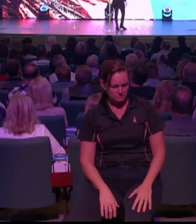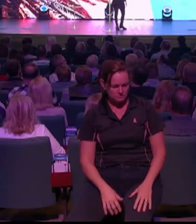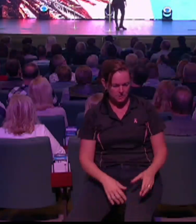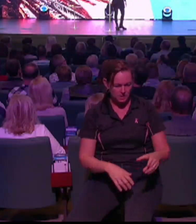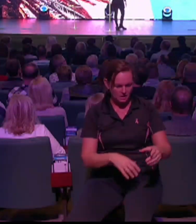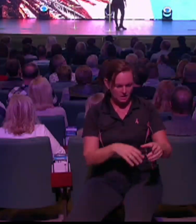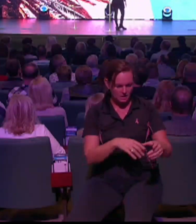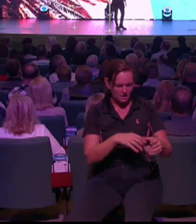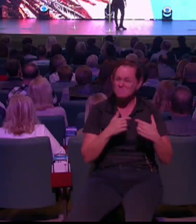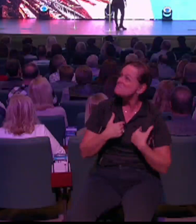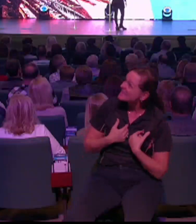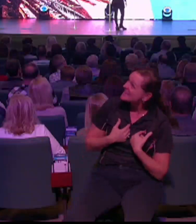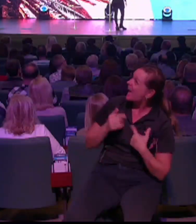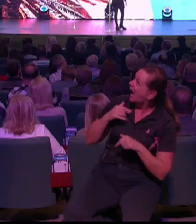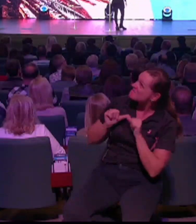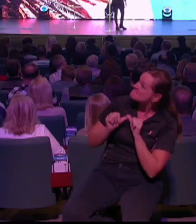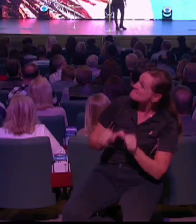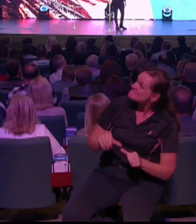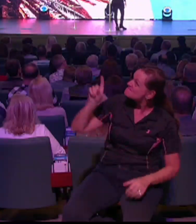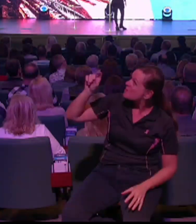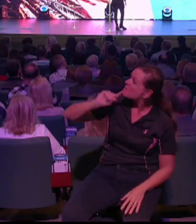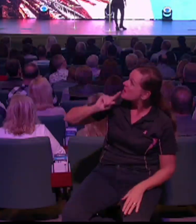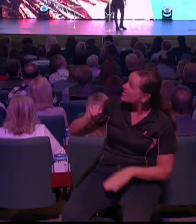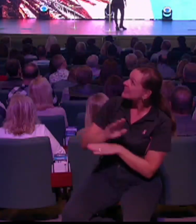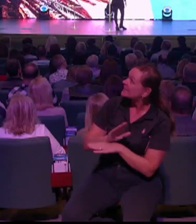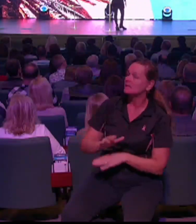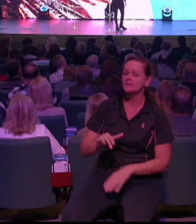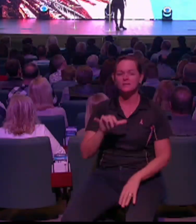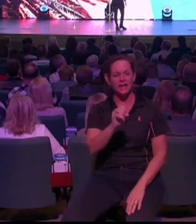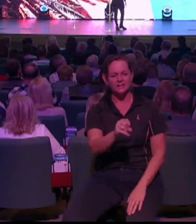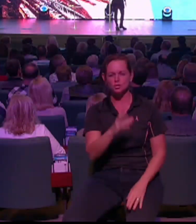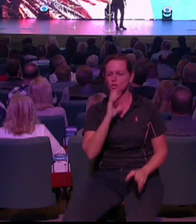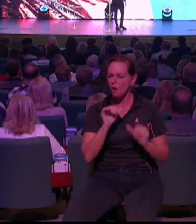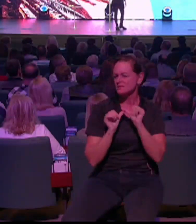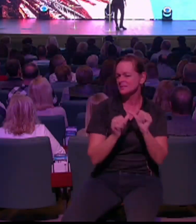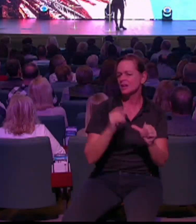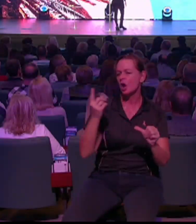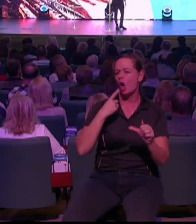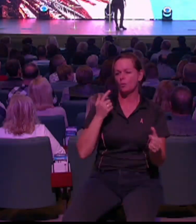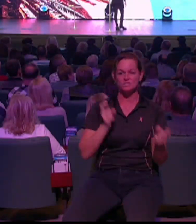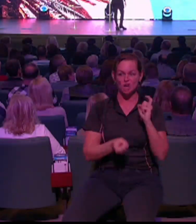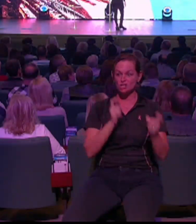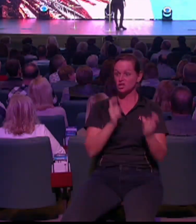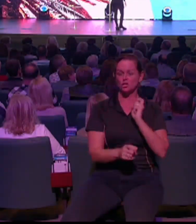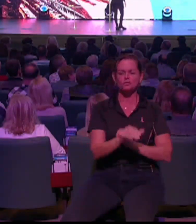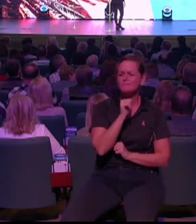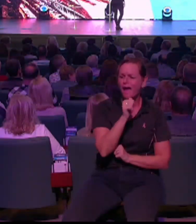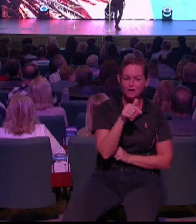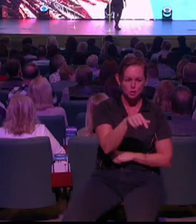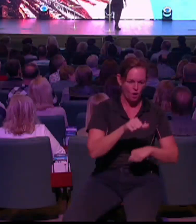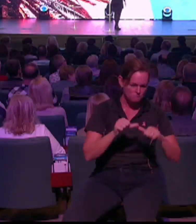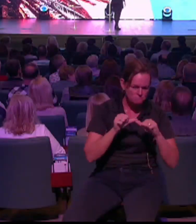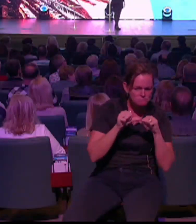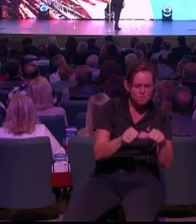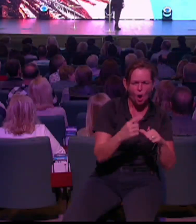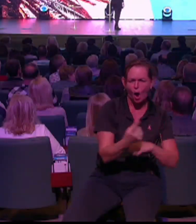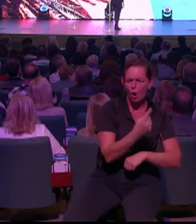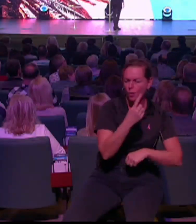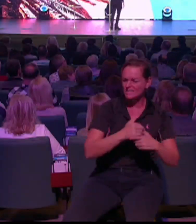care what you've been in the past. There is somebody that you really are, that God wants to tell you who you are. This is the rock on which I will put together my